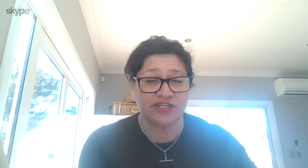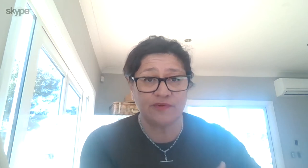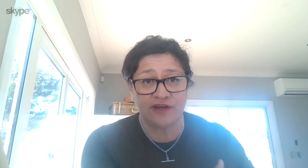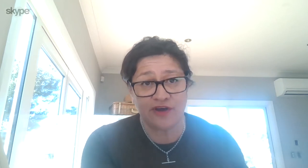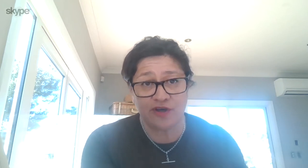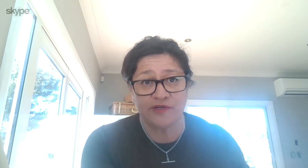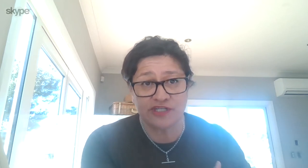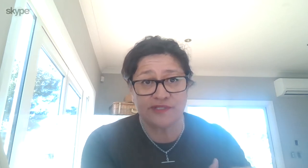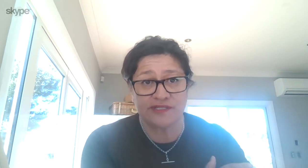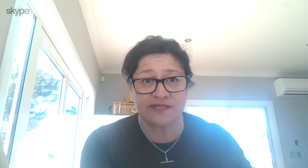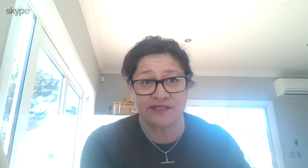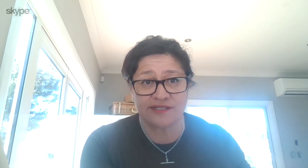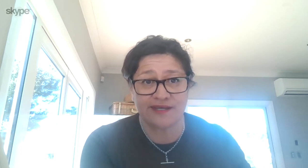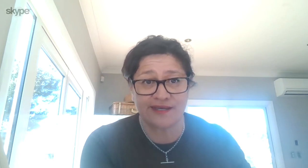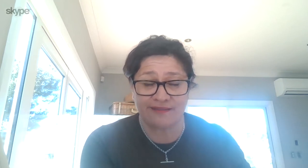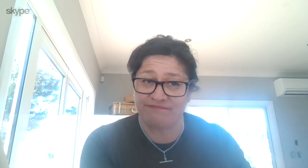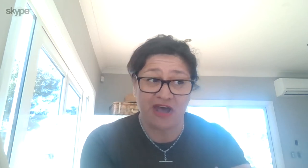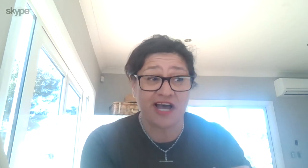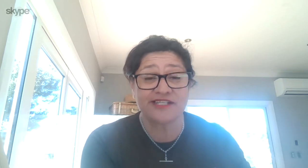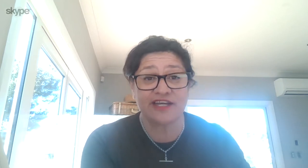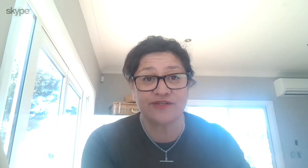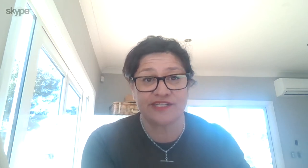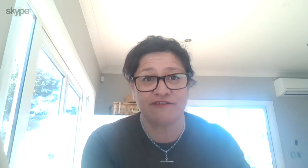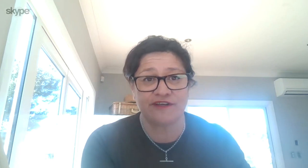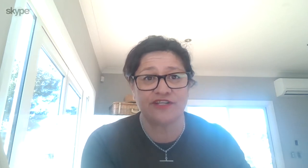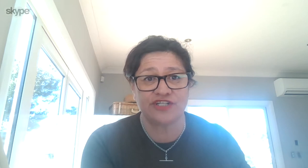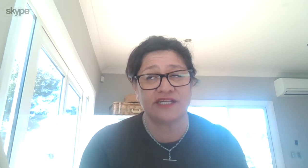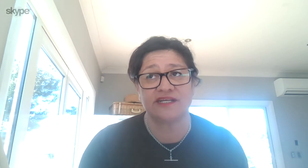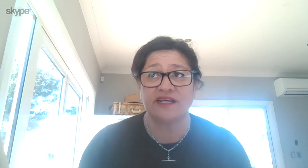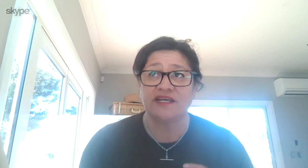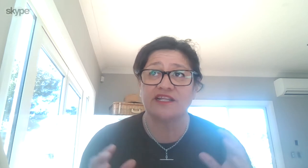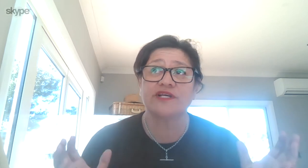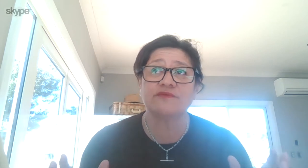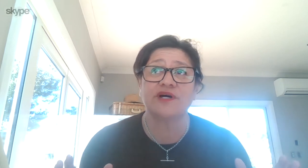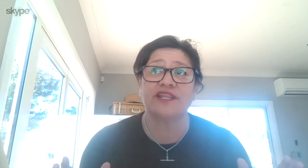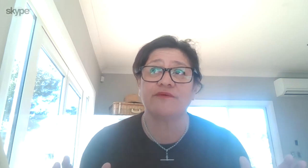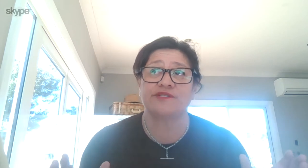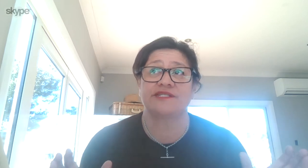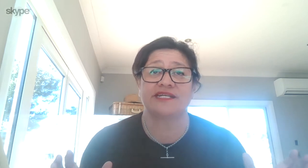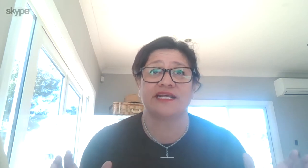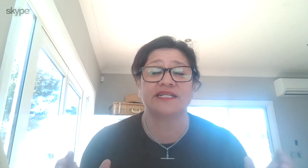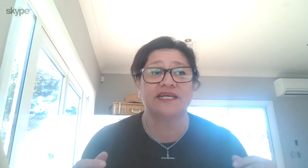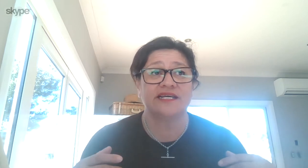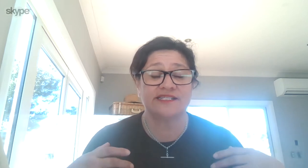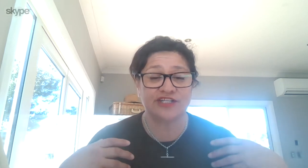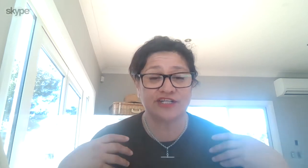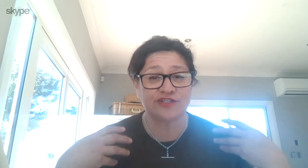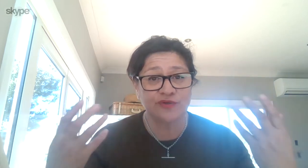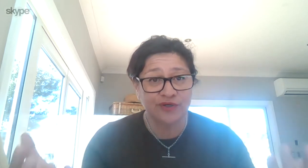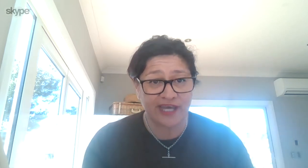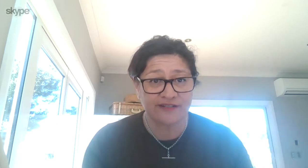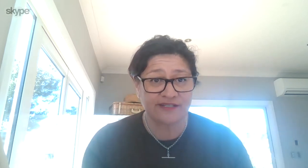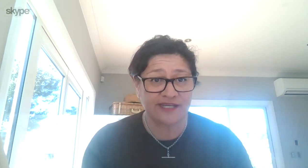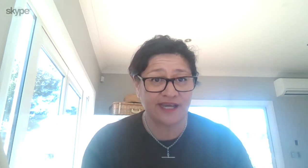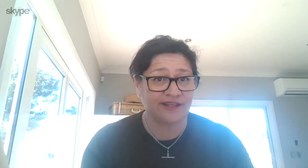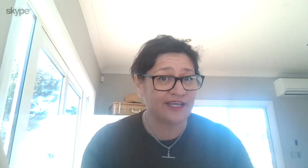that she would go home and she would sit and isolate herself in the shed. And the reason why that was done is that she could